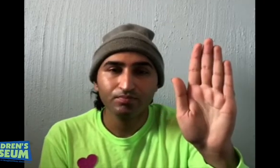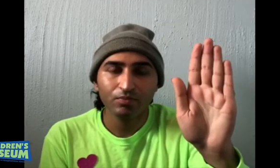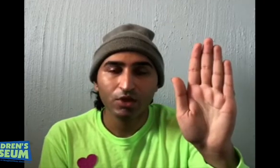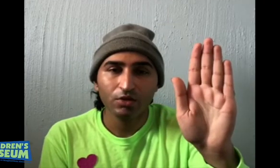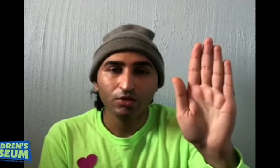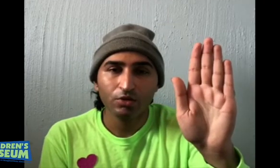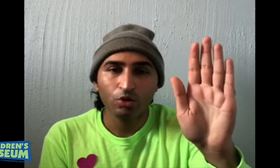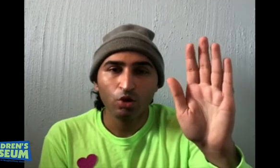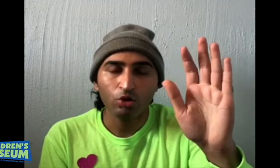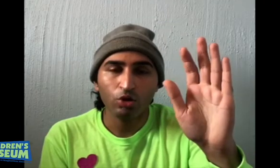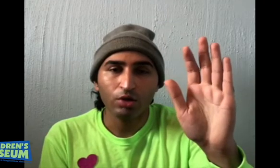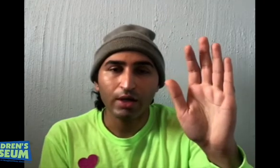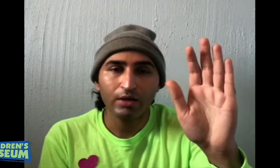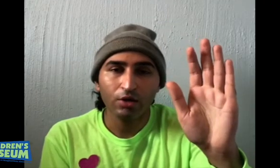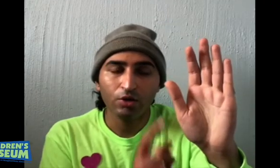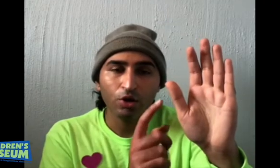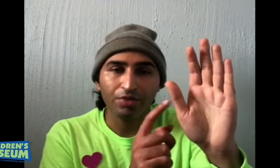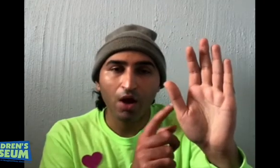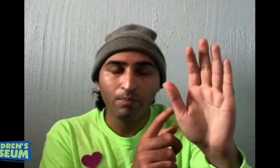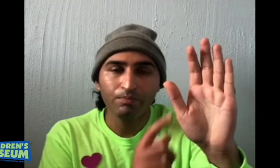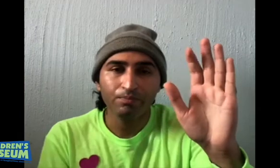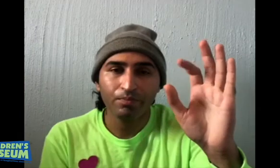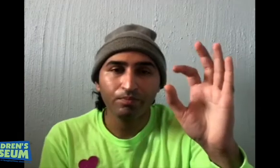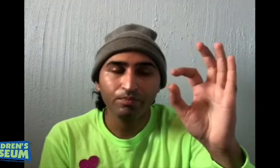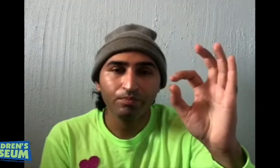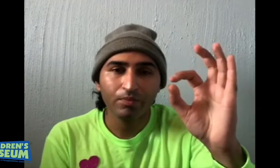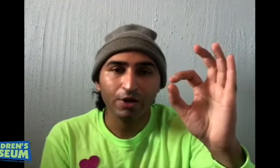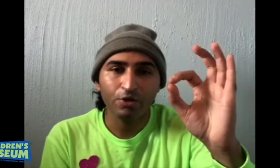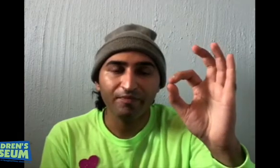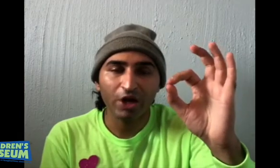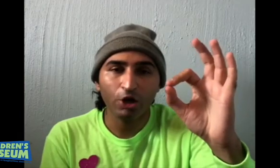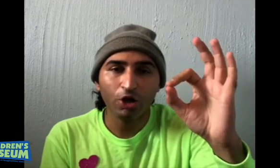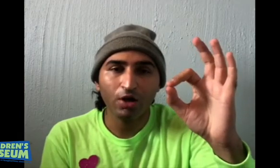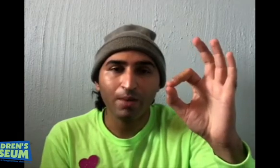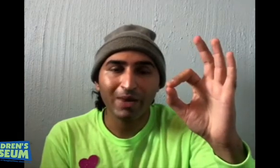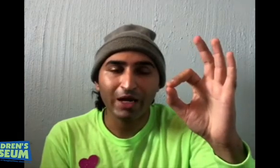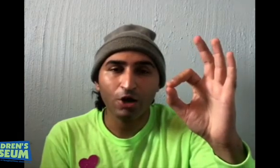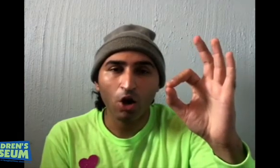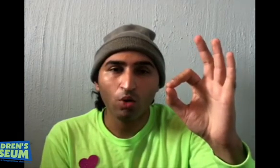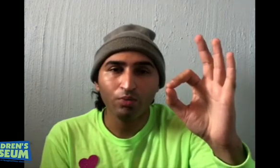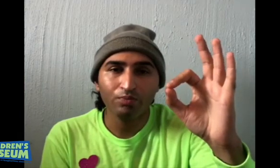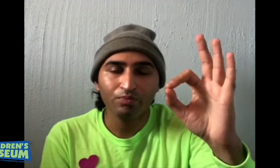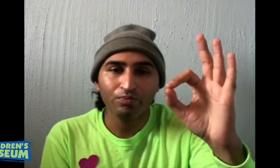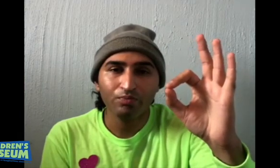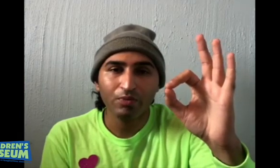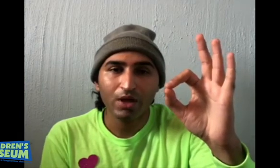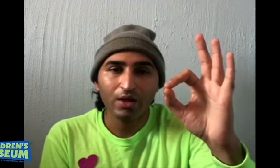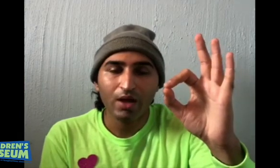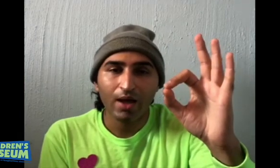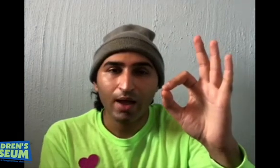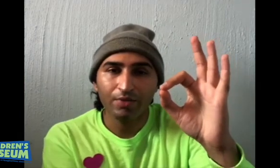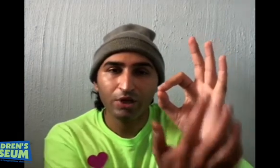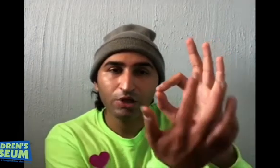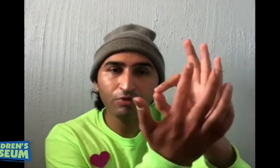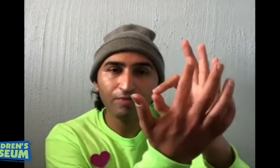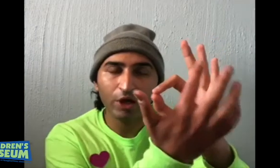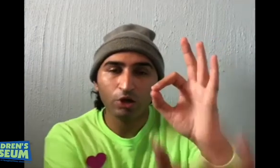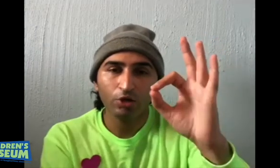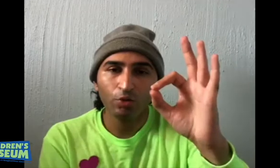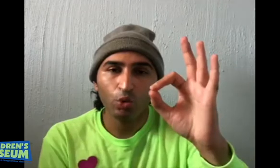You are going to take your thumb and your finger and make an O. and these three fingers will be